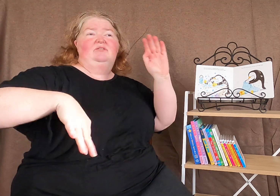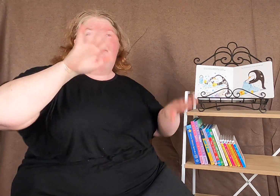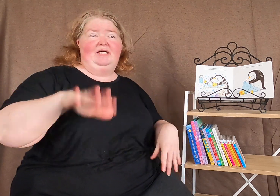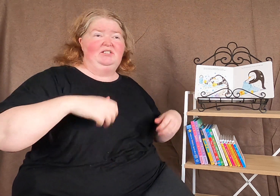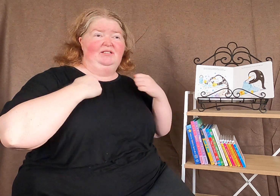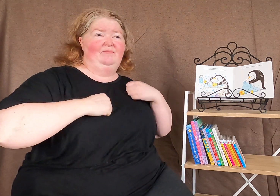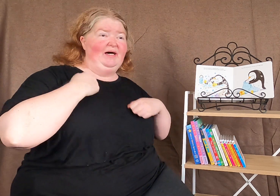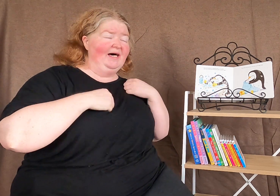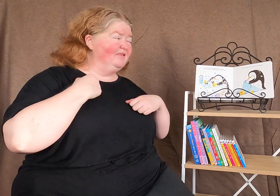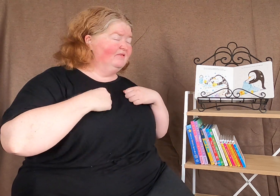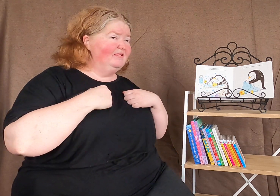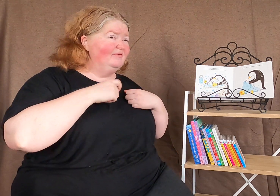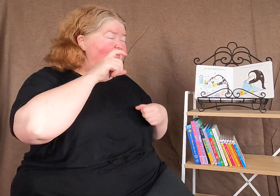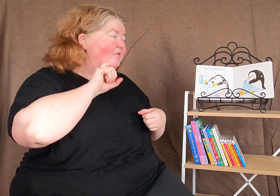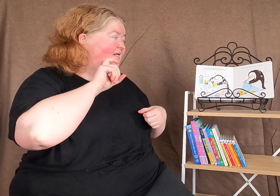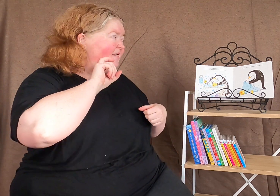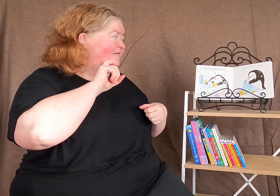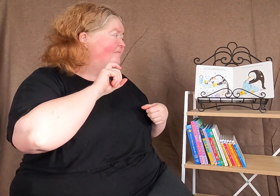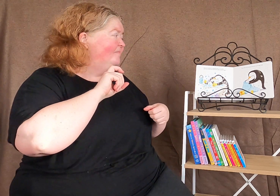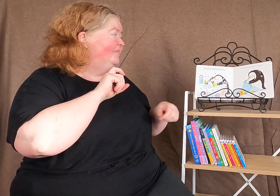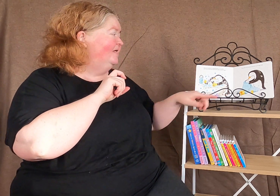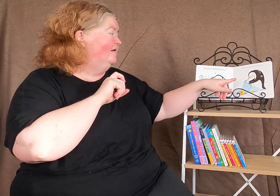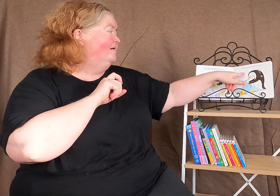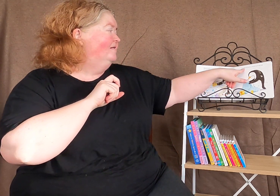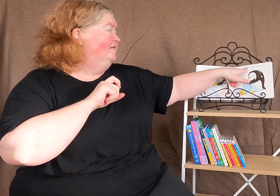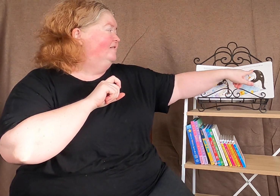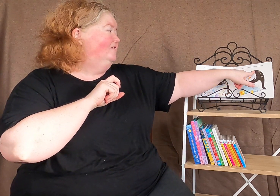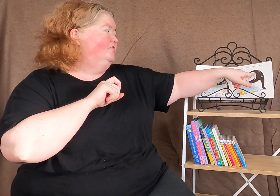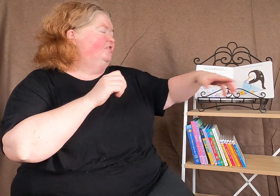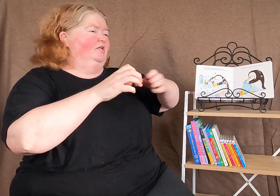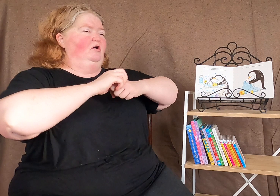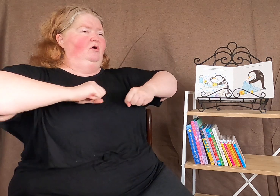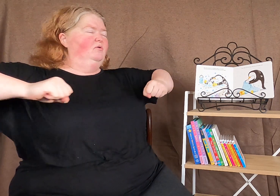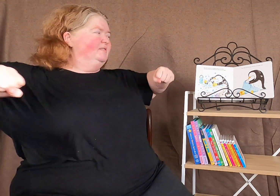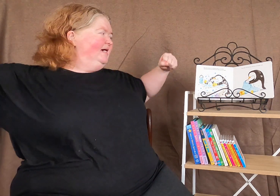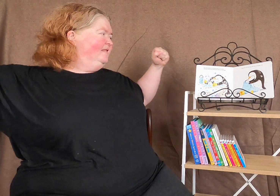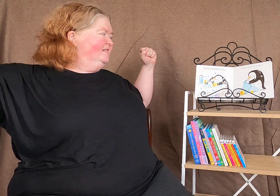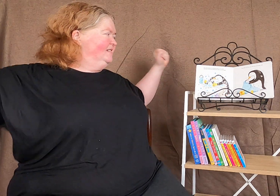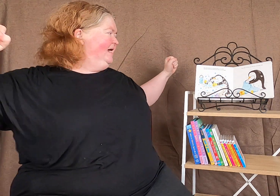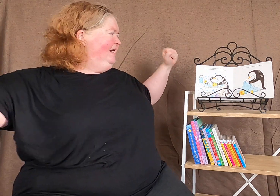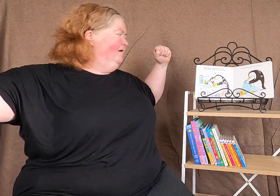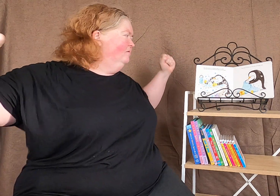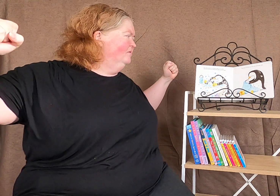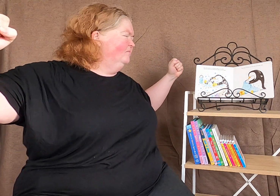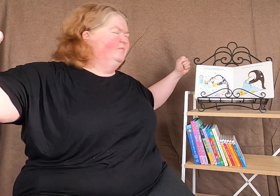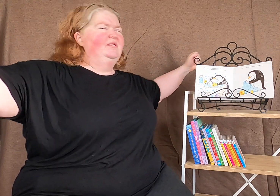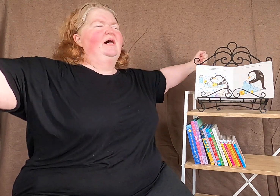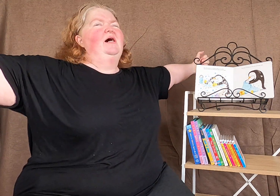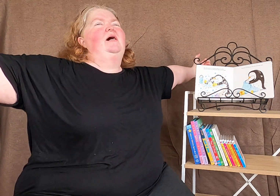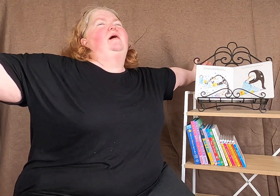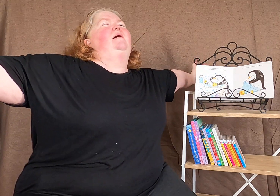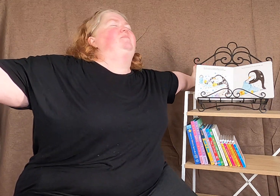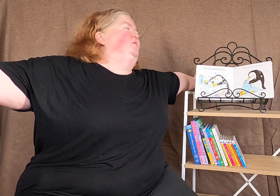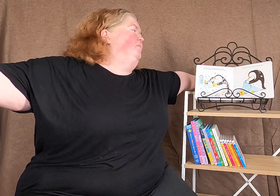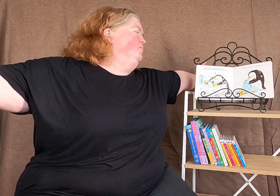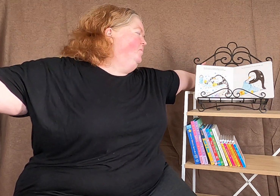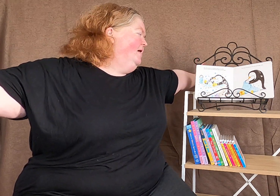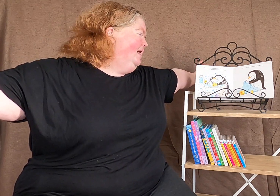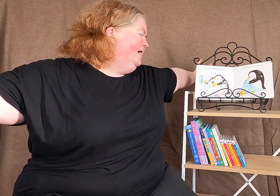splash, splash in the bath, in the water? She holds up the towel with her arms open wide